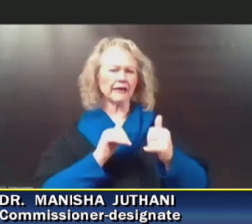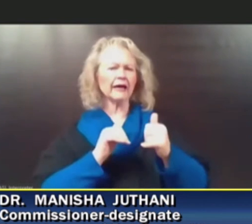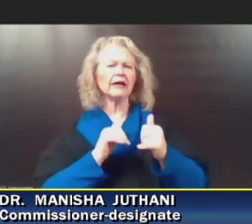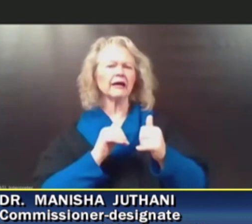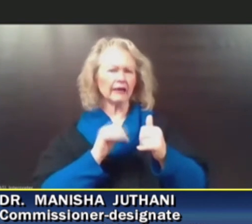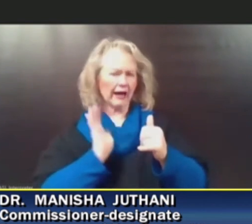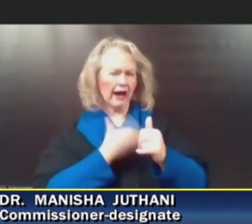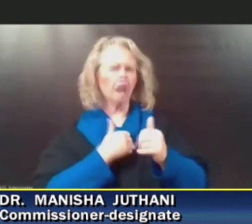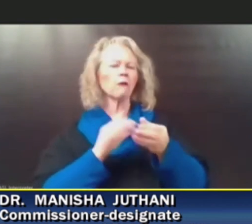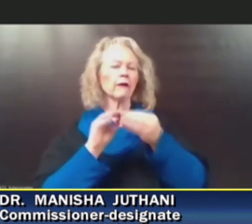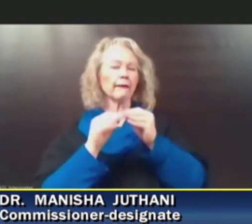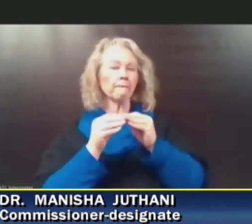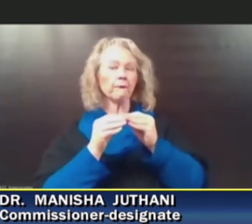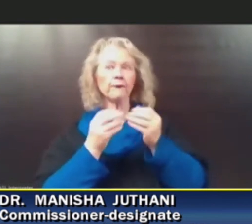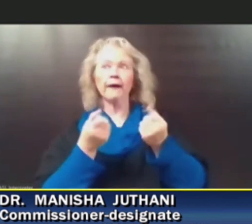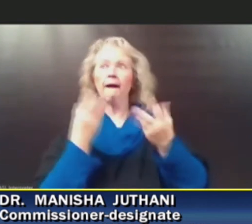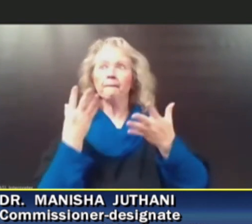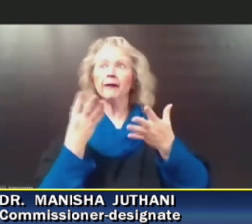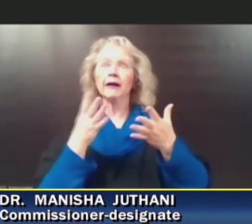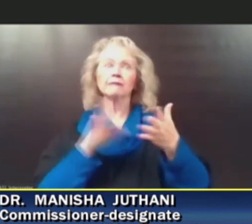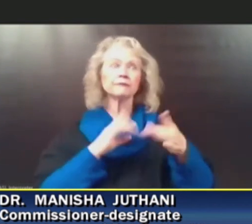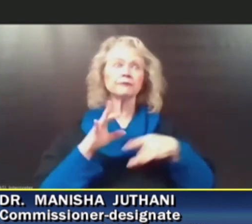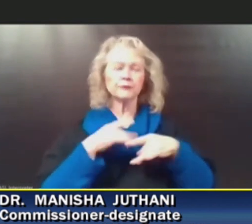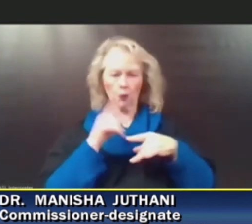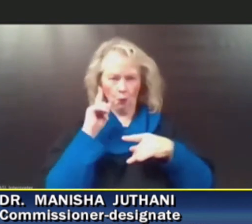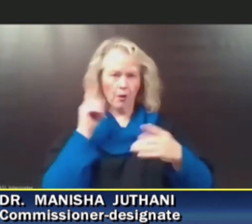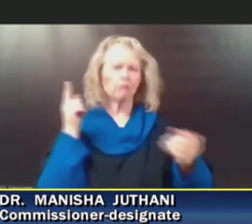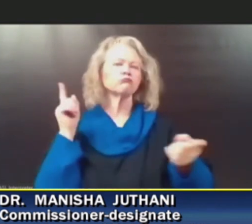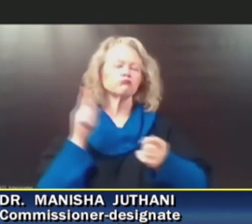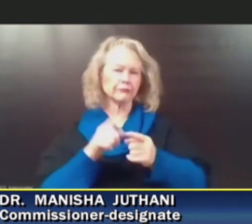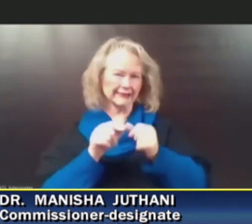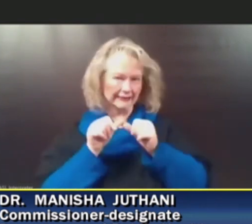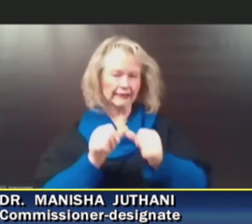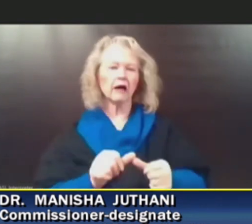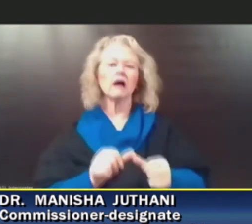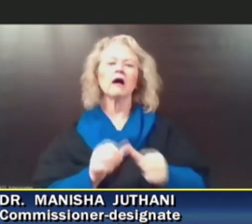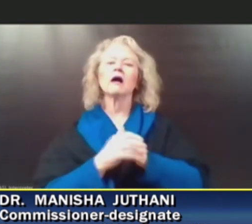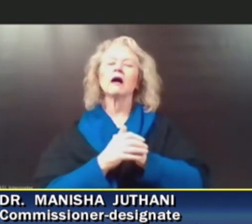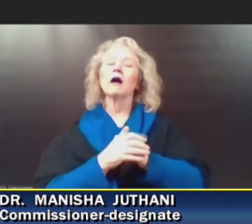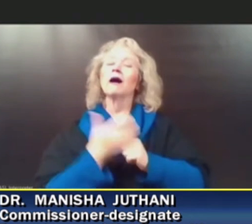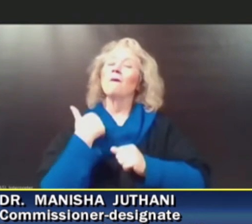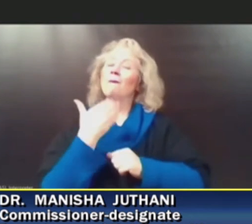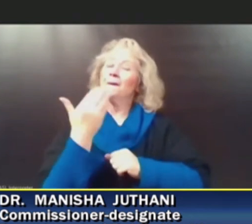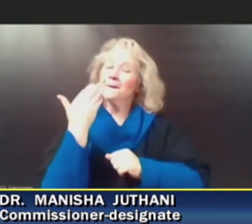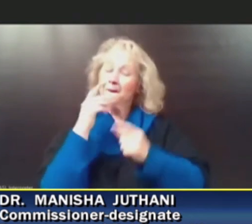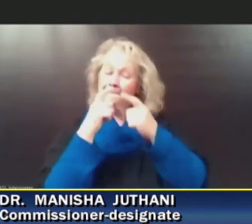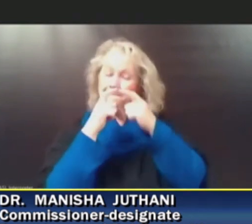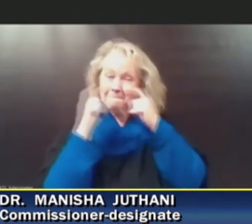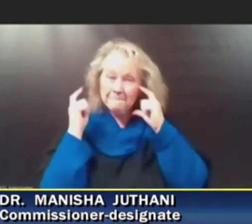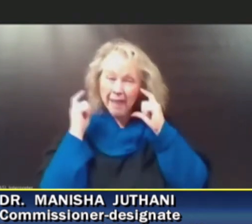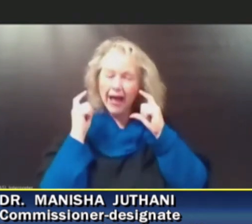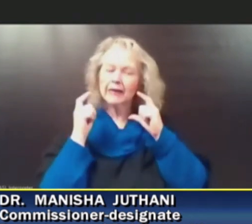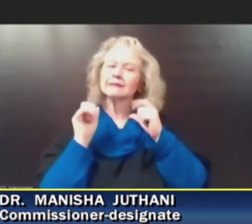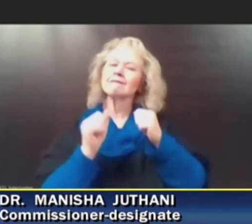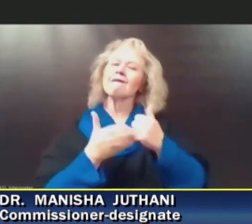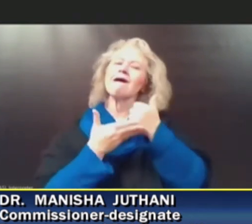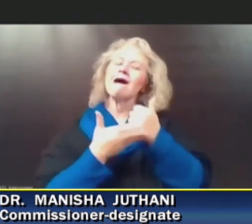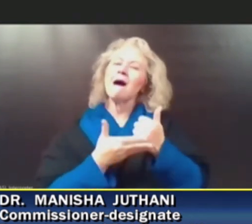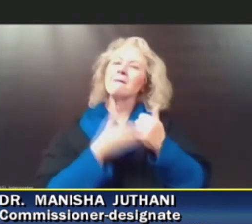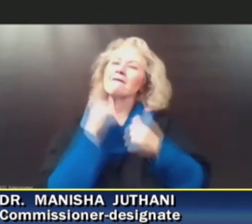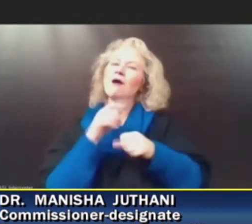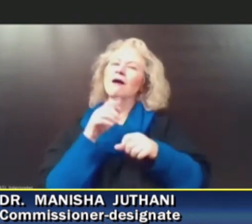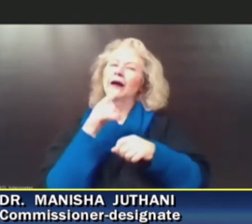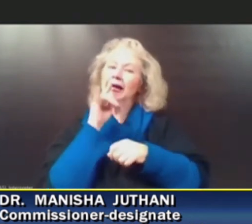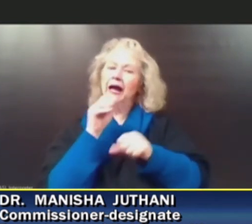continue to go down. We still know that masking is an effective way to keep kids in school, but now